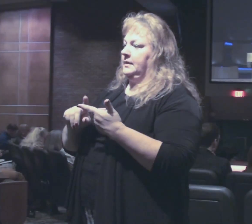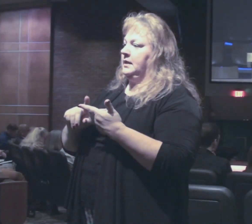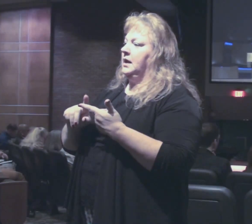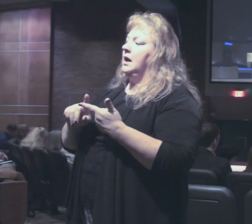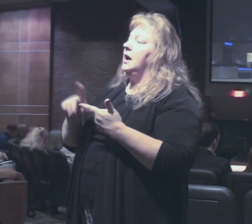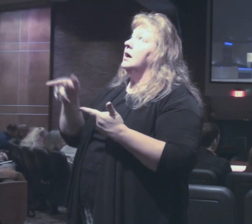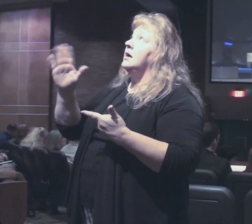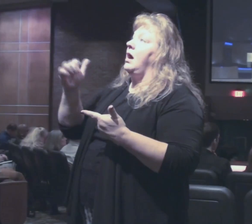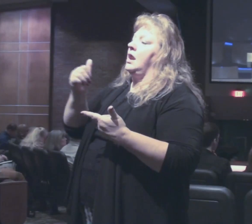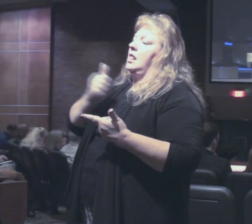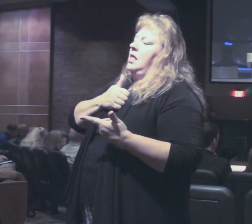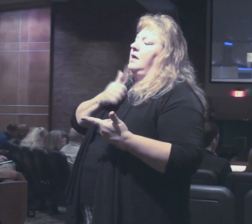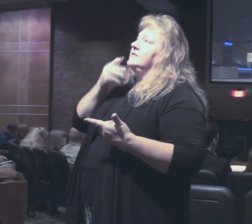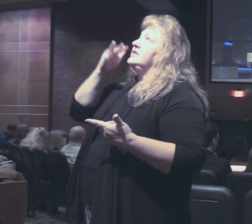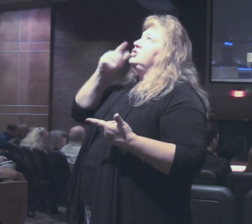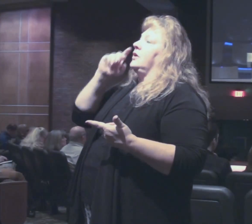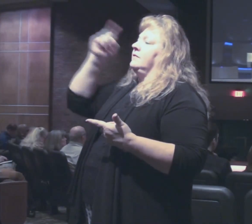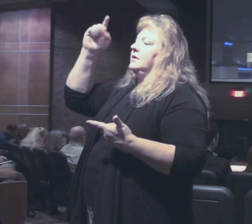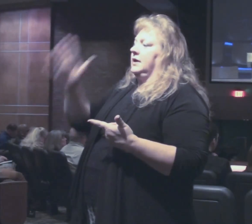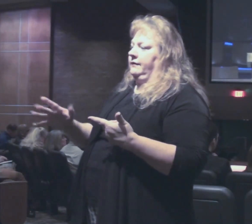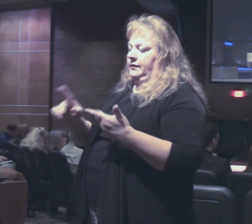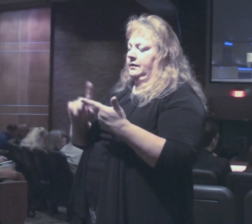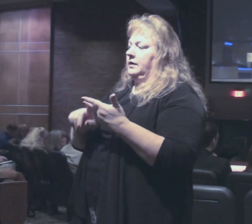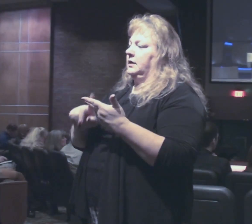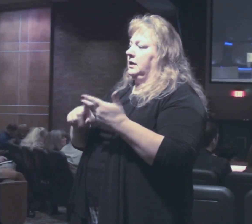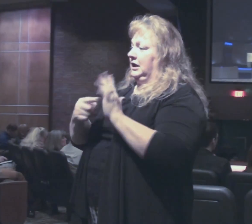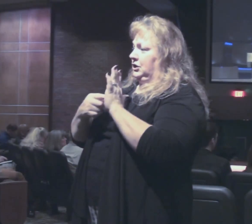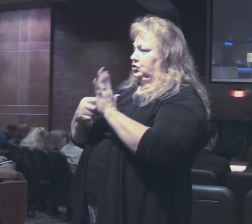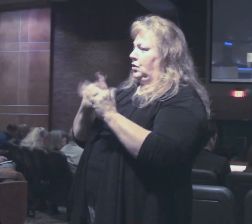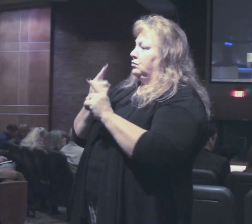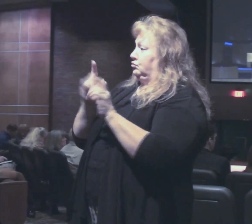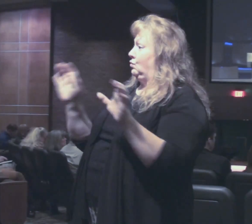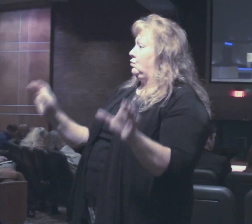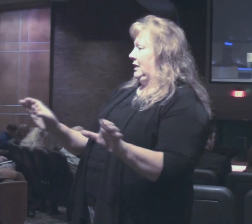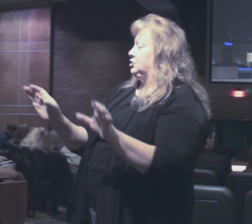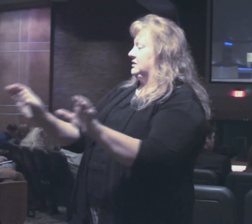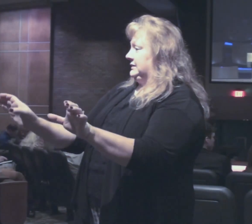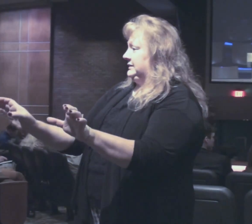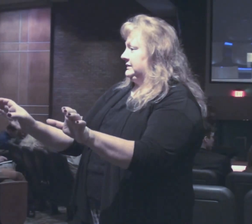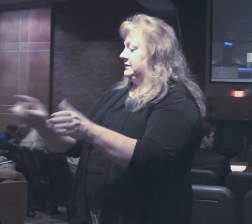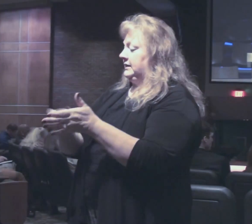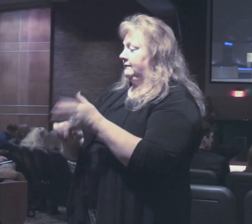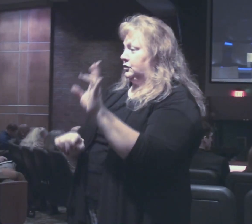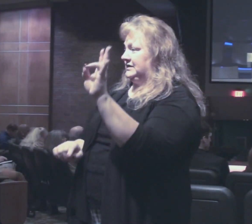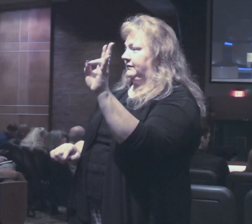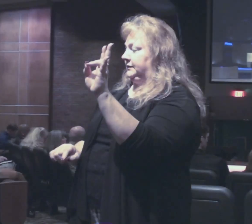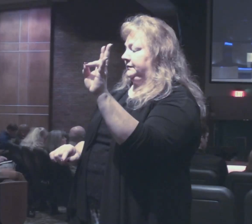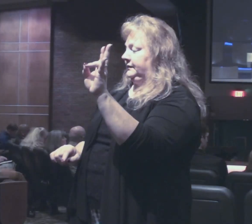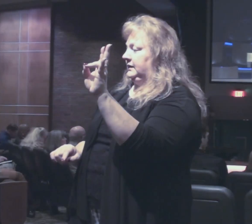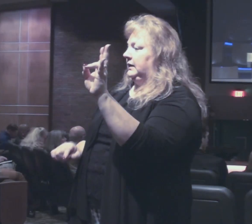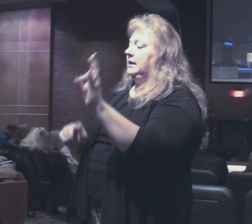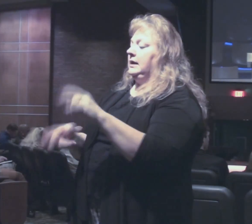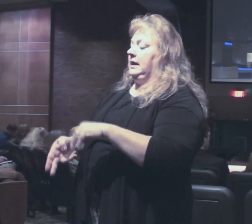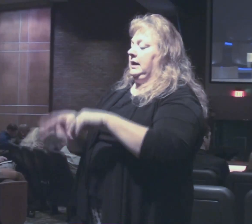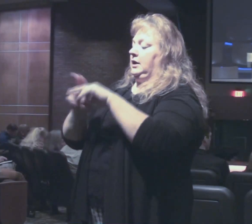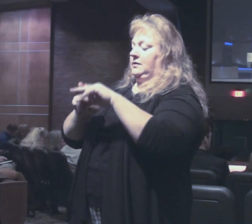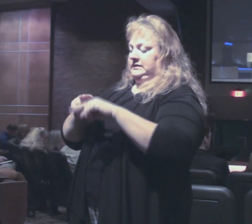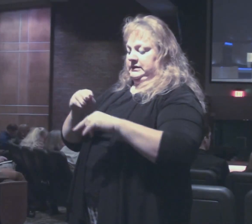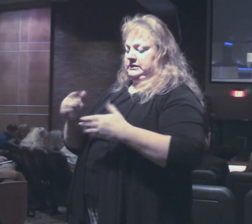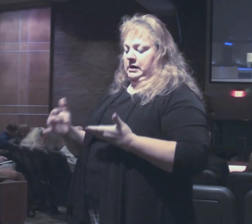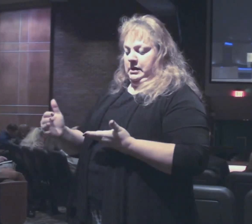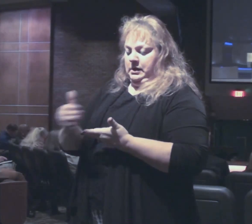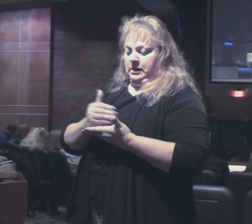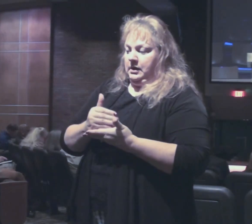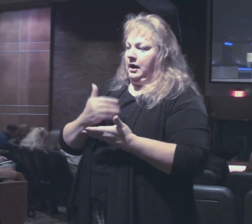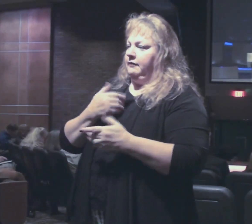loves a cheerful giver it manifests righteousness in verse seven it increases the harvest